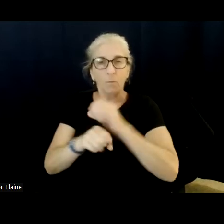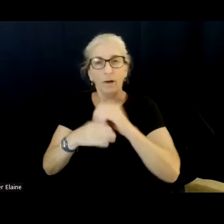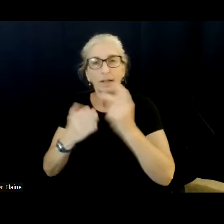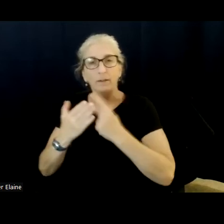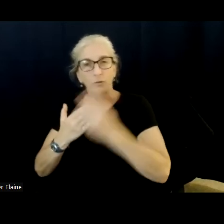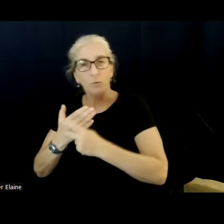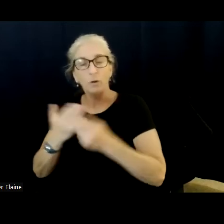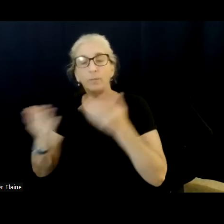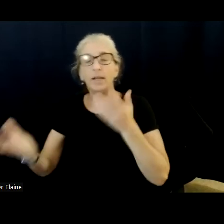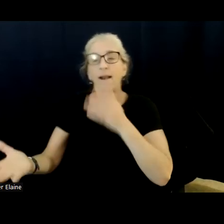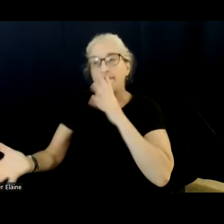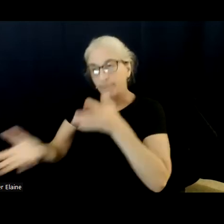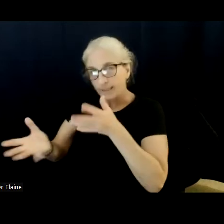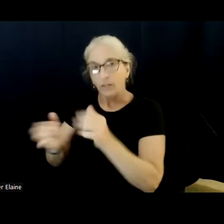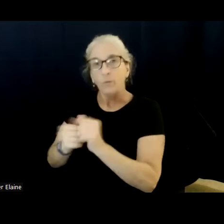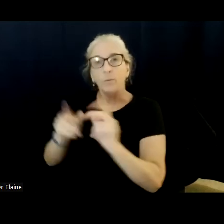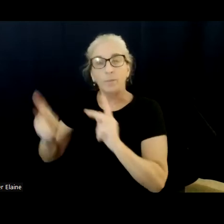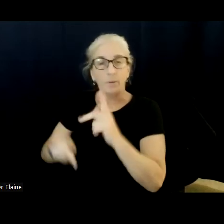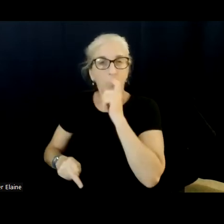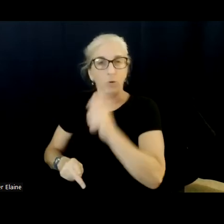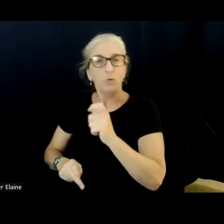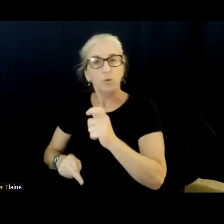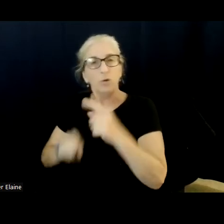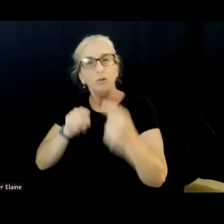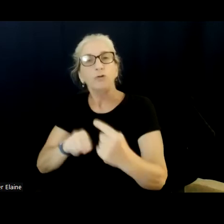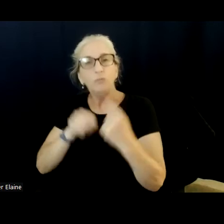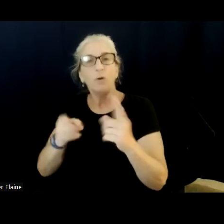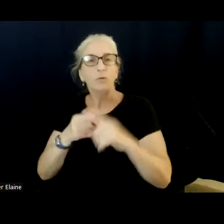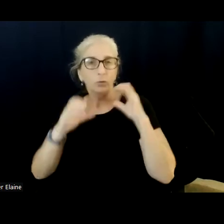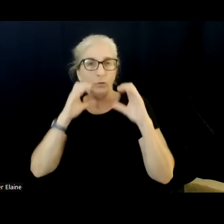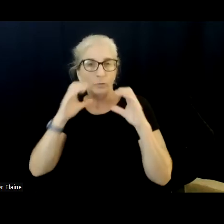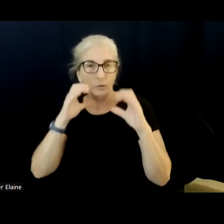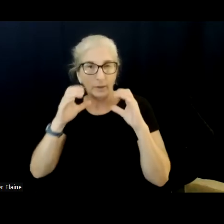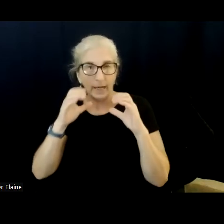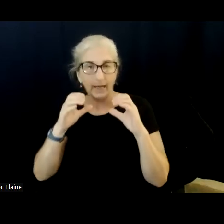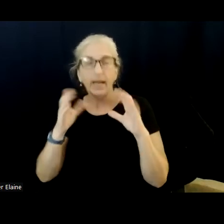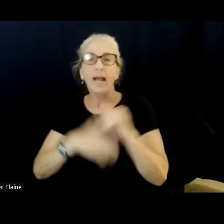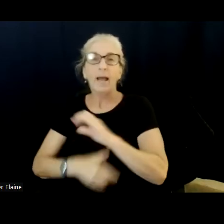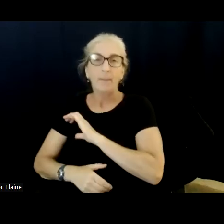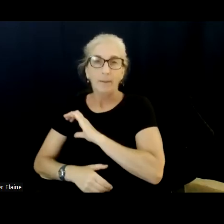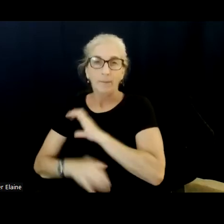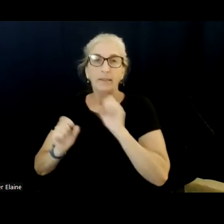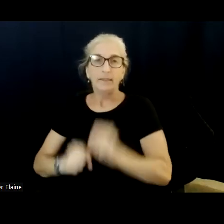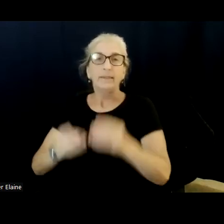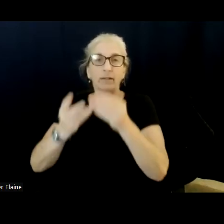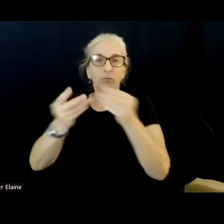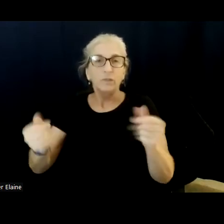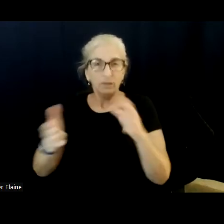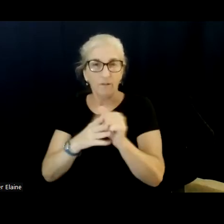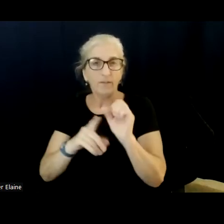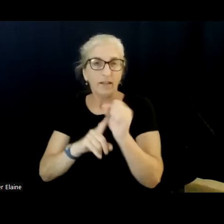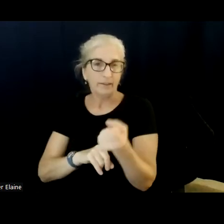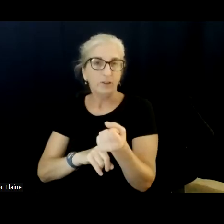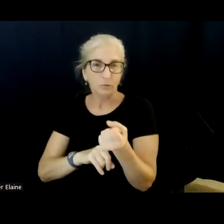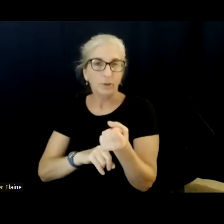that might have greater problems with social interaction and they could diffuse those situations and it would have a much better result. So again,